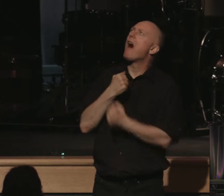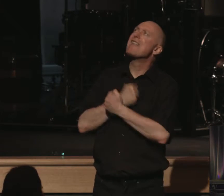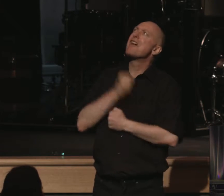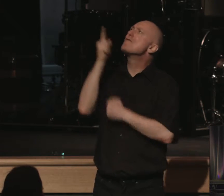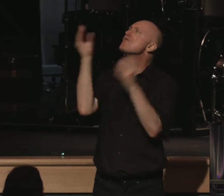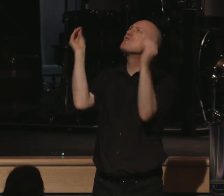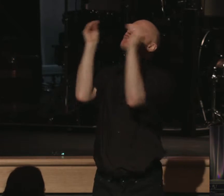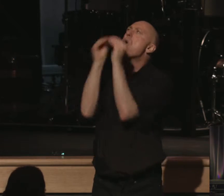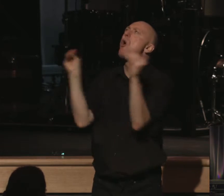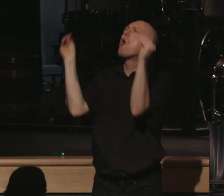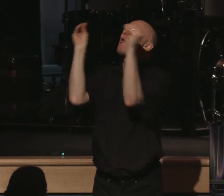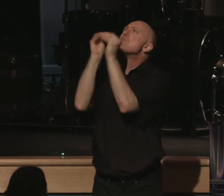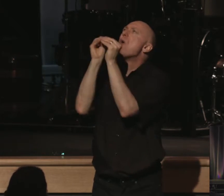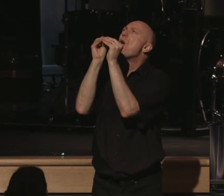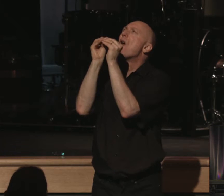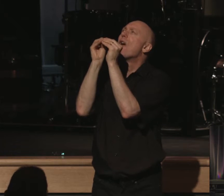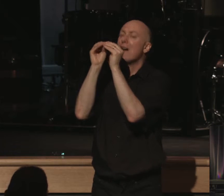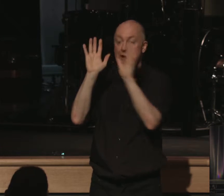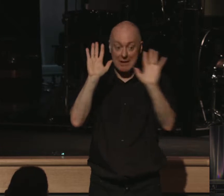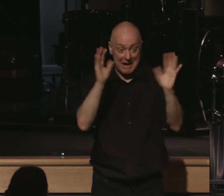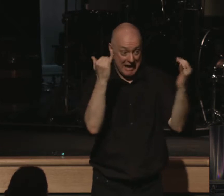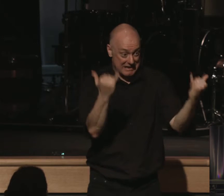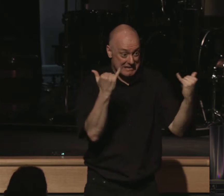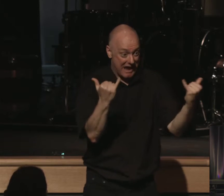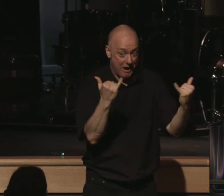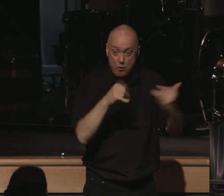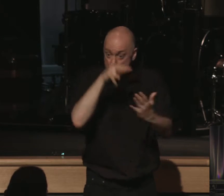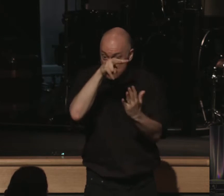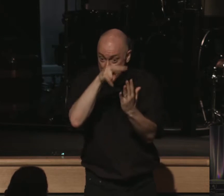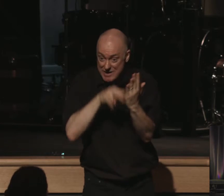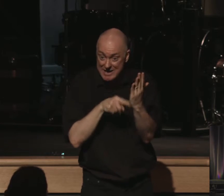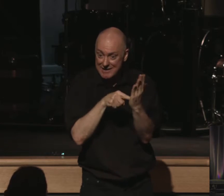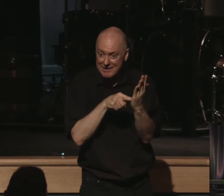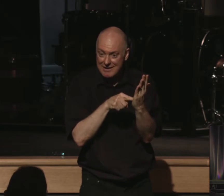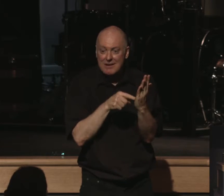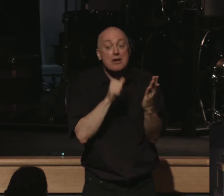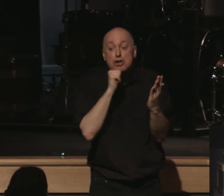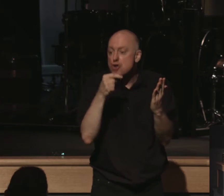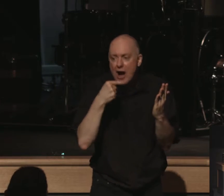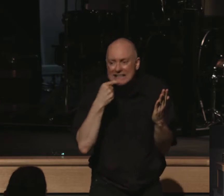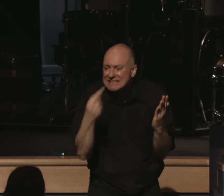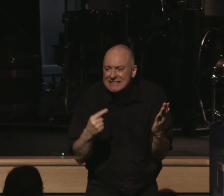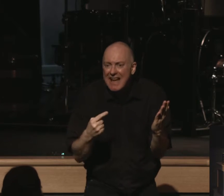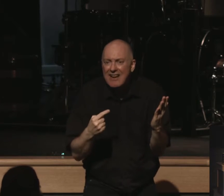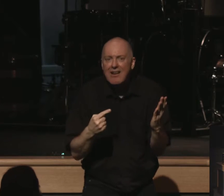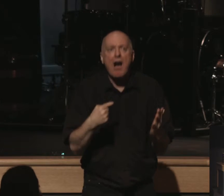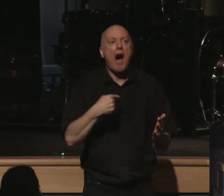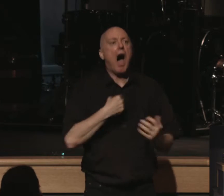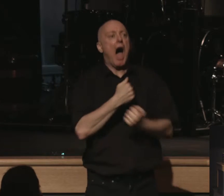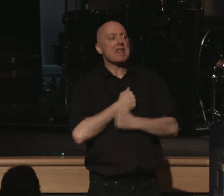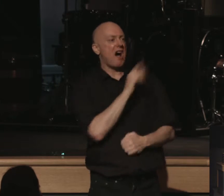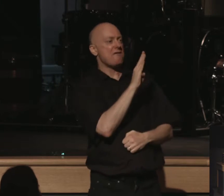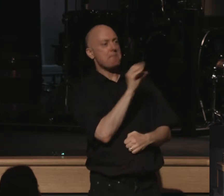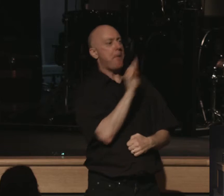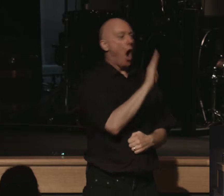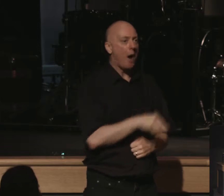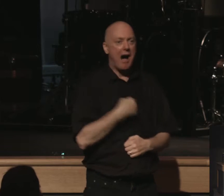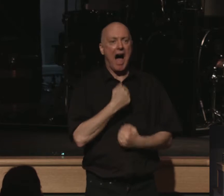even more and more. And look again, loved ones, at the text. It does not say, the text does not say, I love Bob. It doesn't say, I